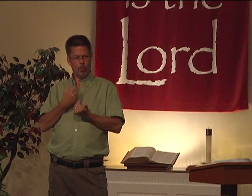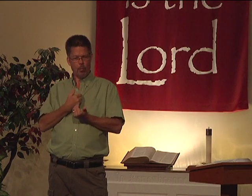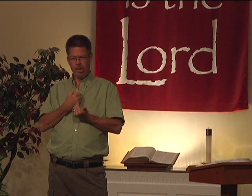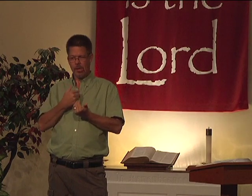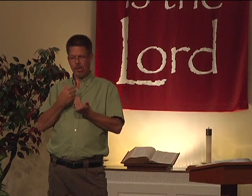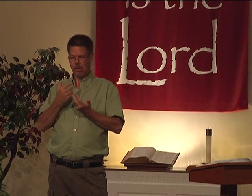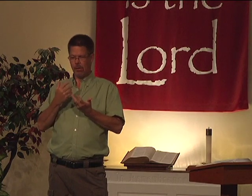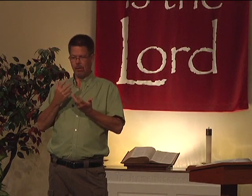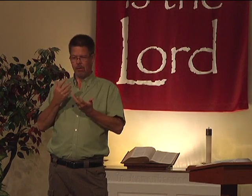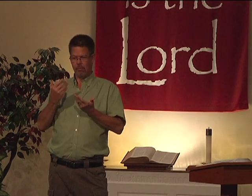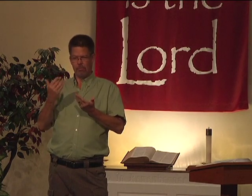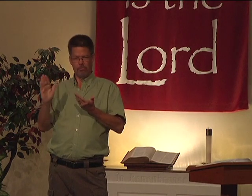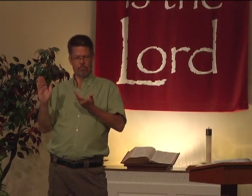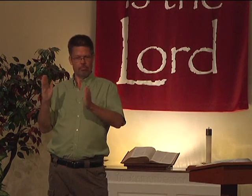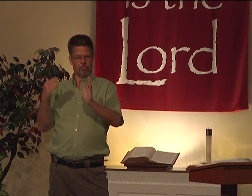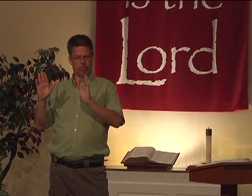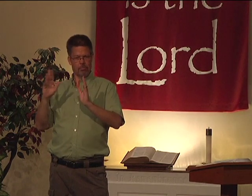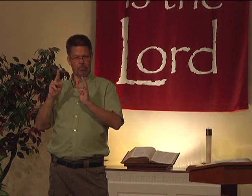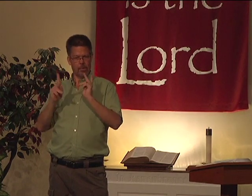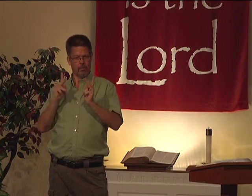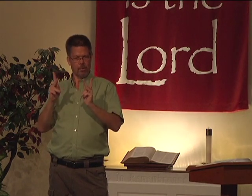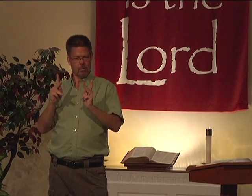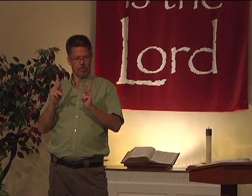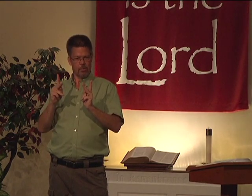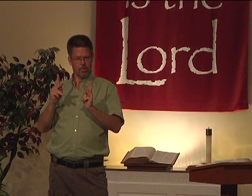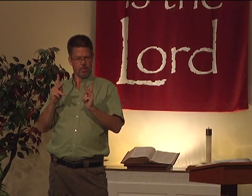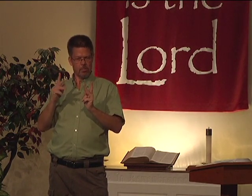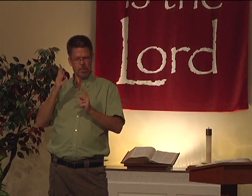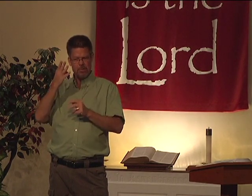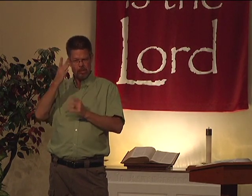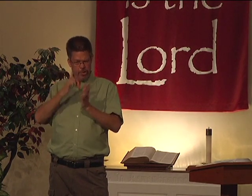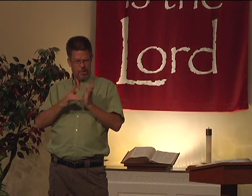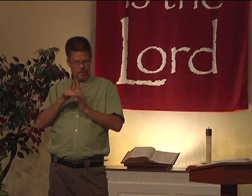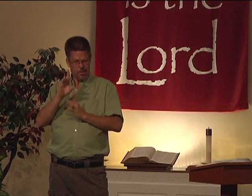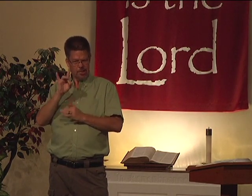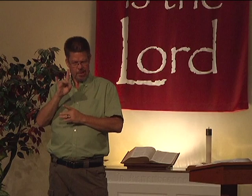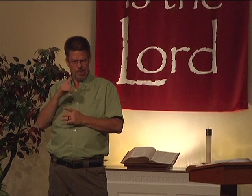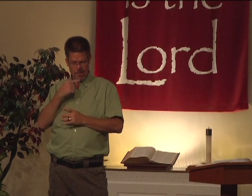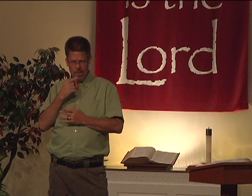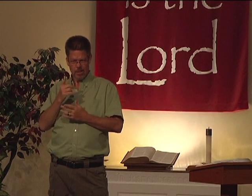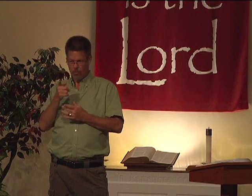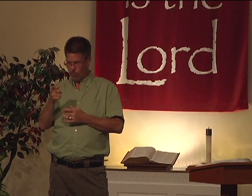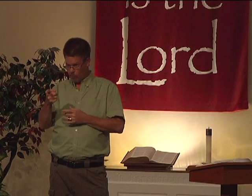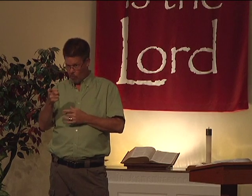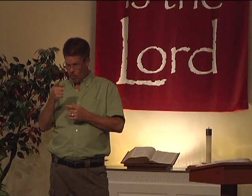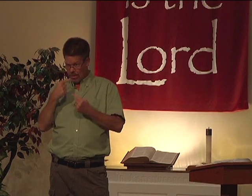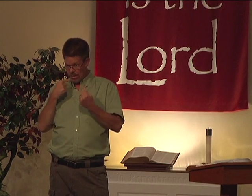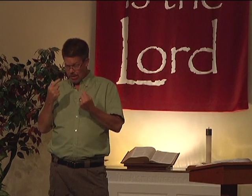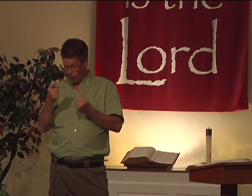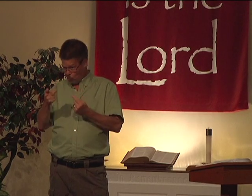on how we shun other people, push them away. Because Jesus did say,